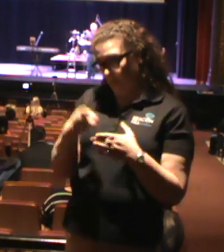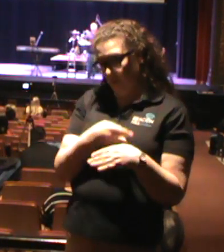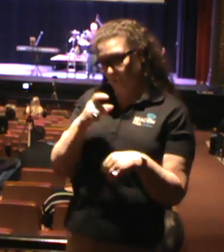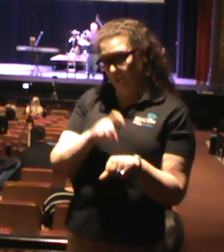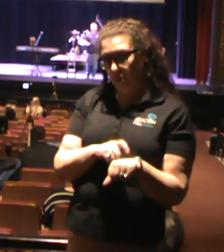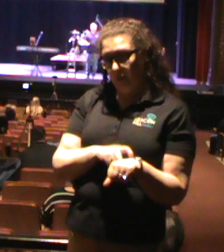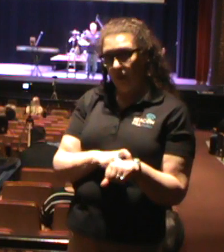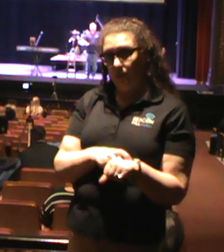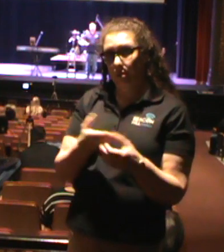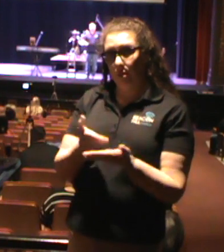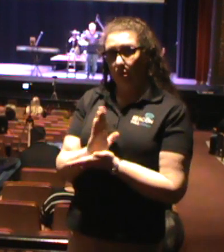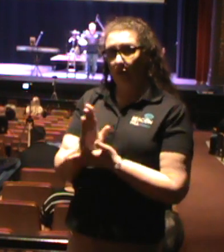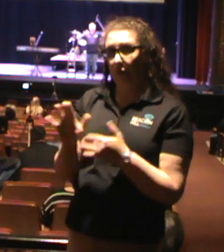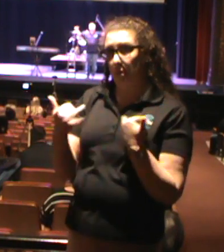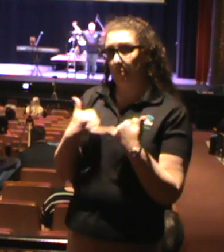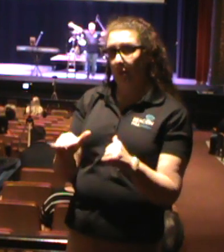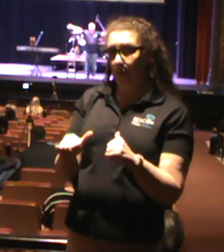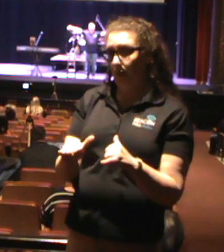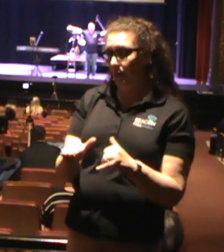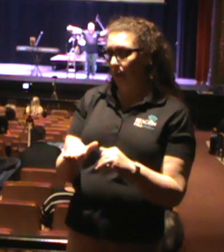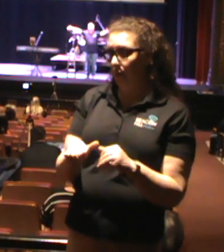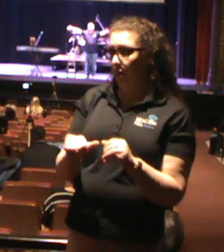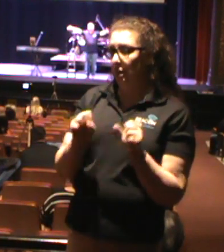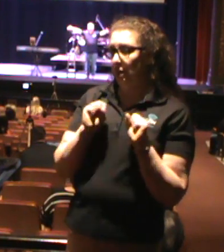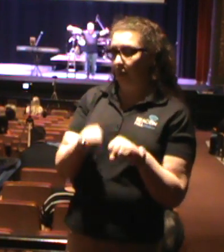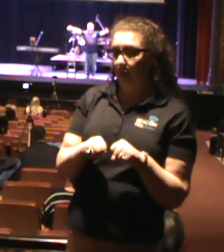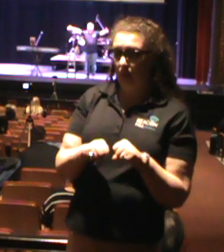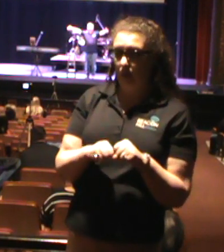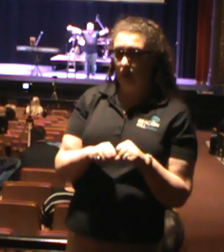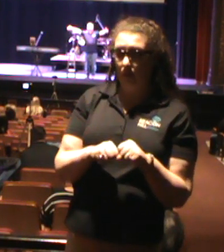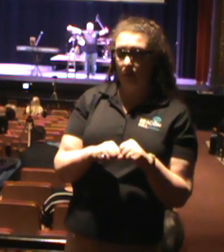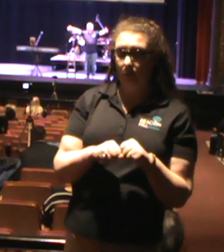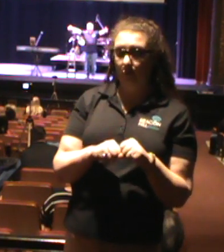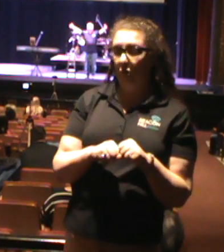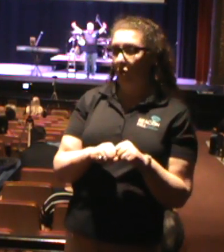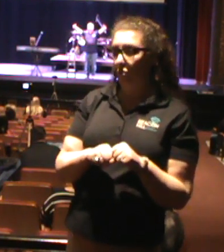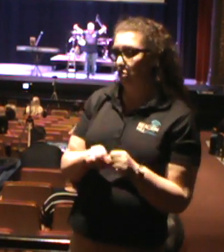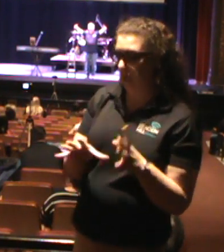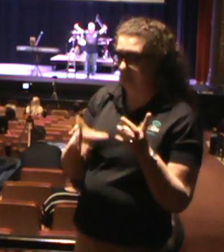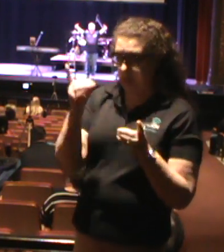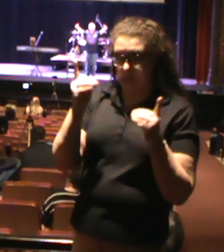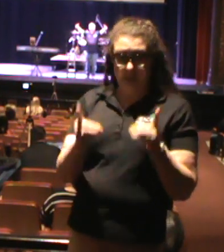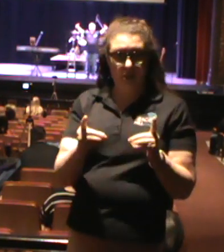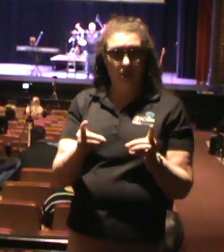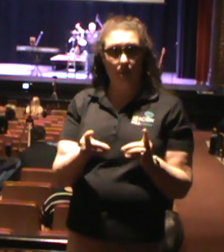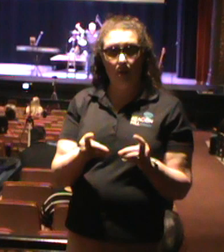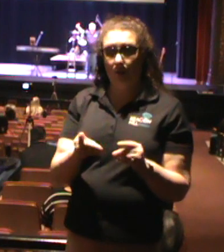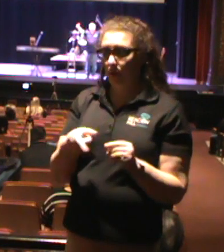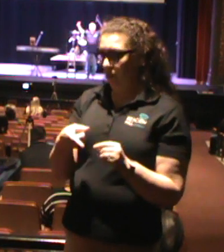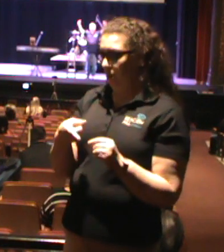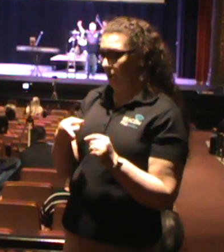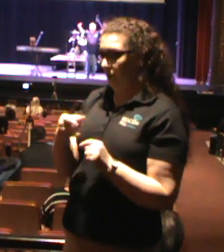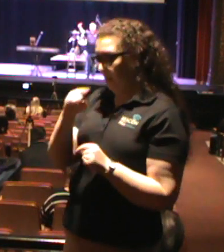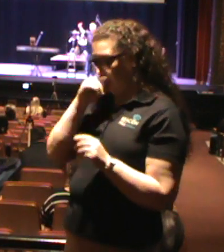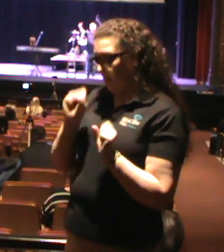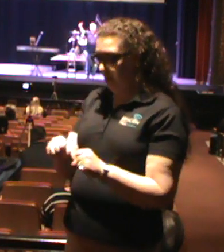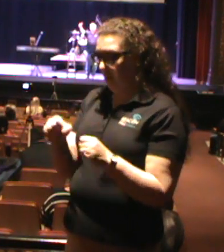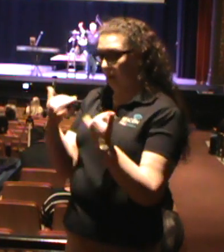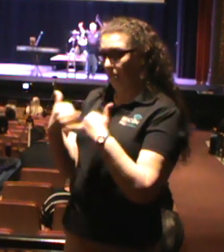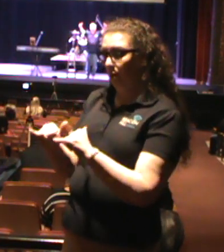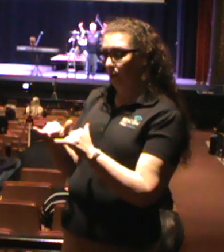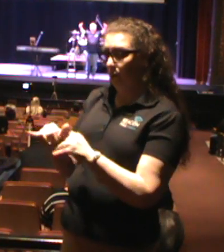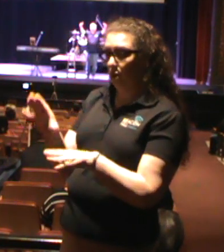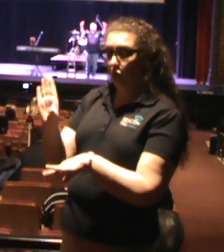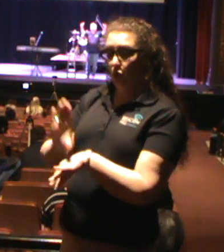Let them play. And they can do church later. And I've to tell you, as parents,